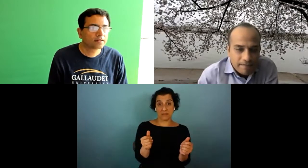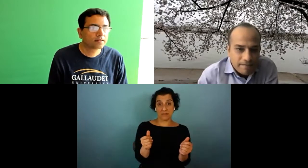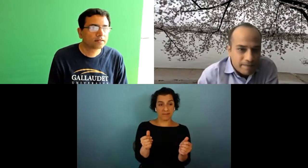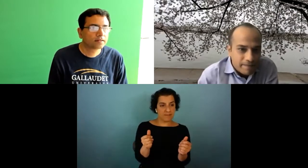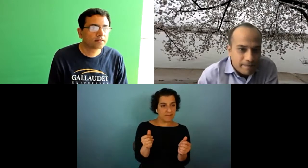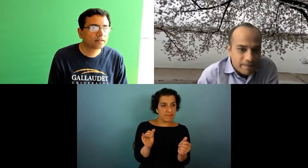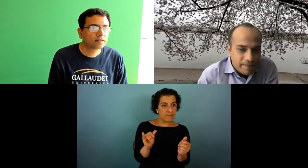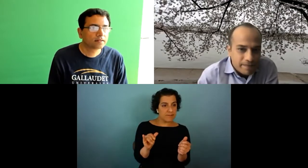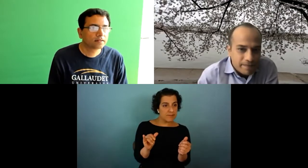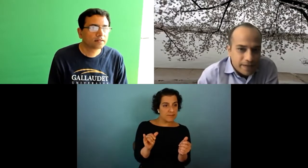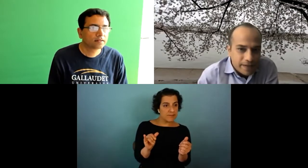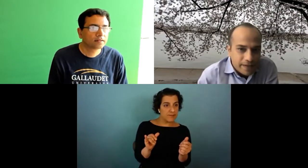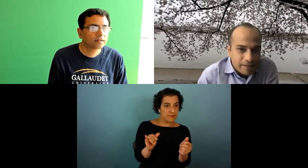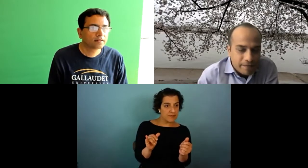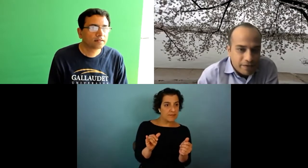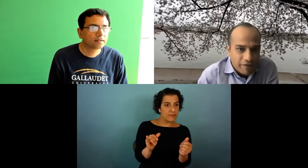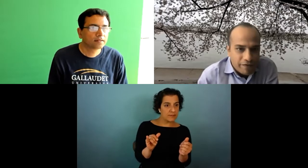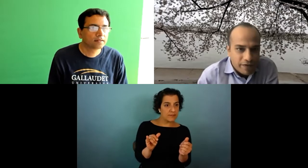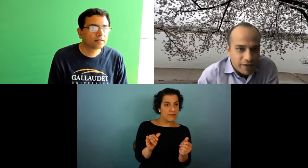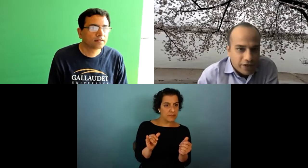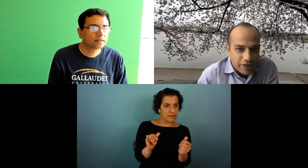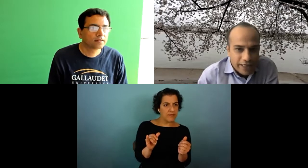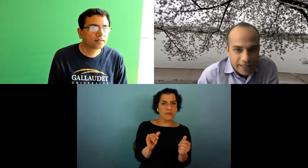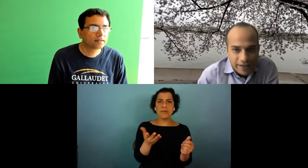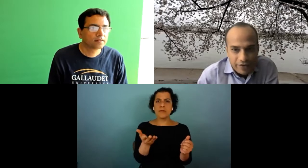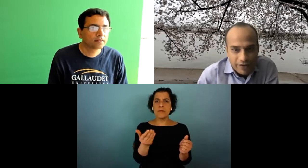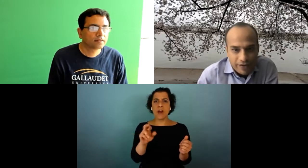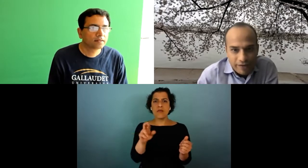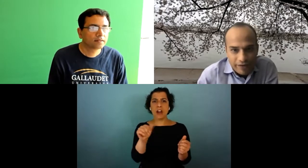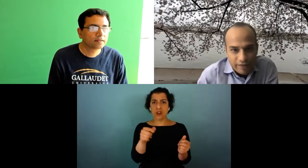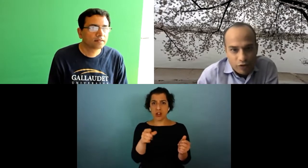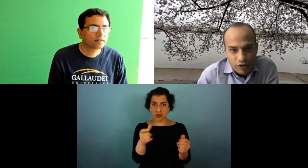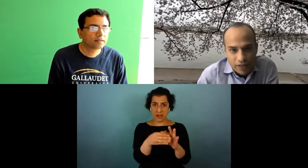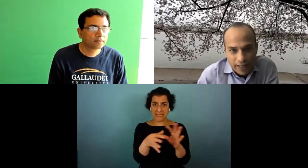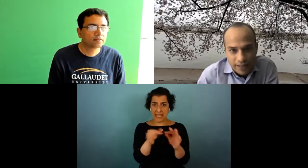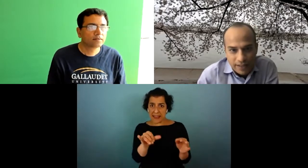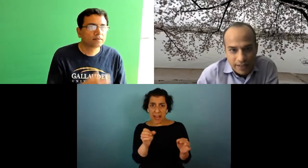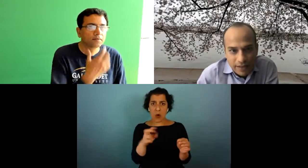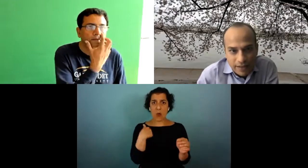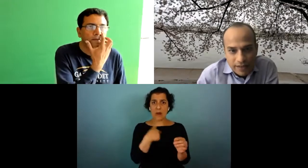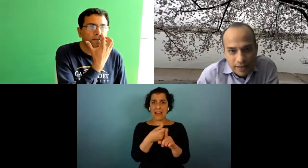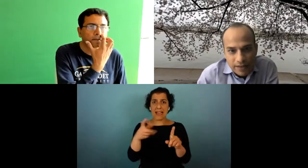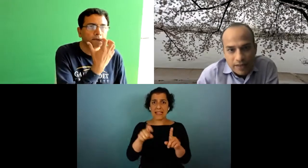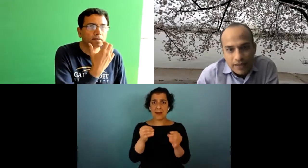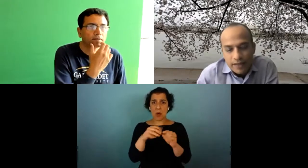i don't know if you can take that or we need more context there